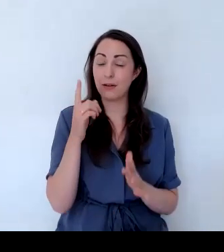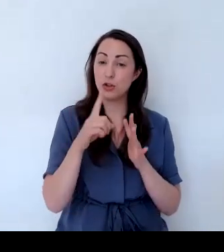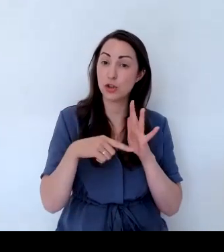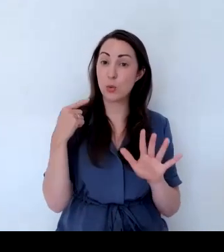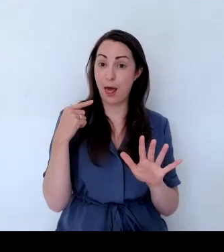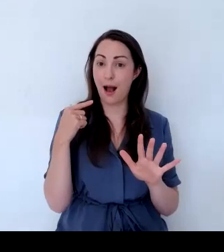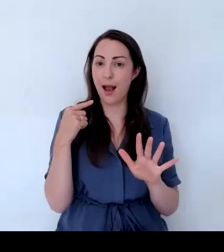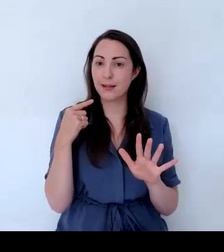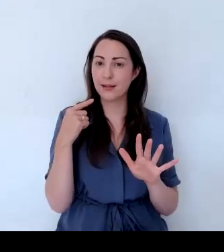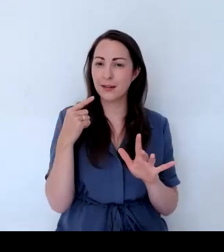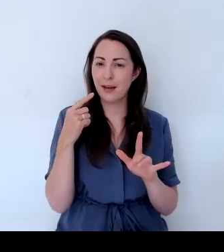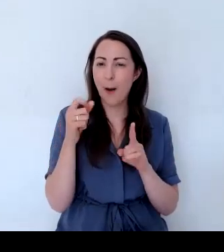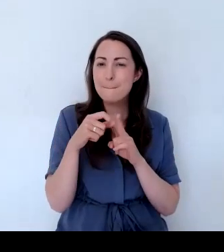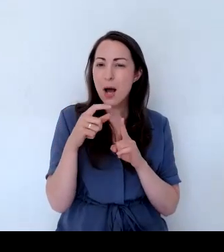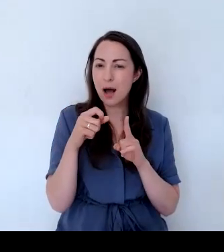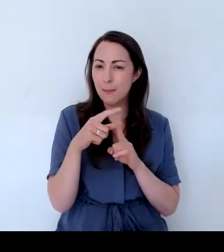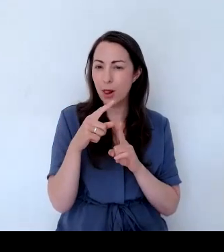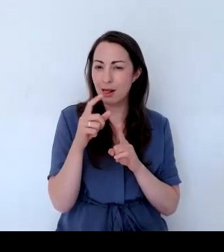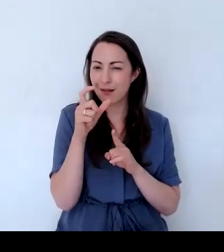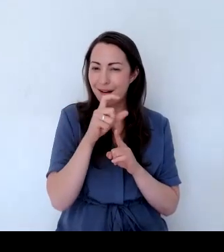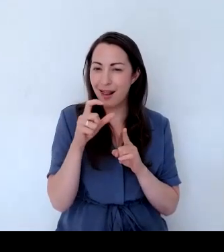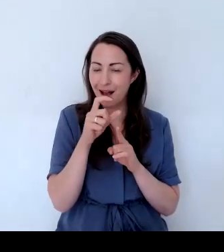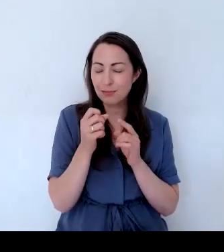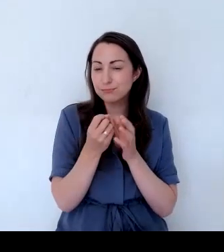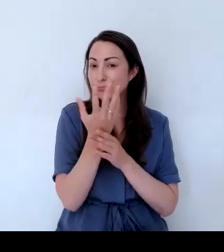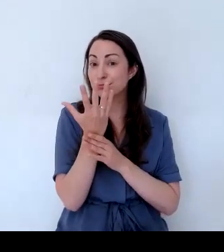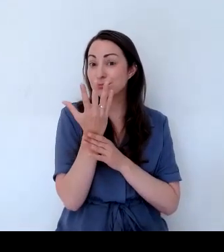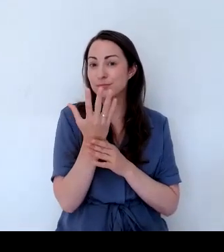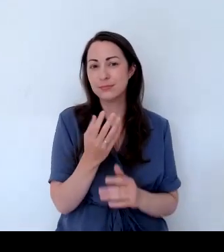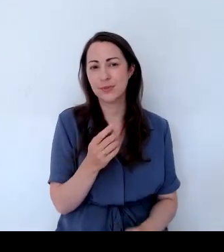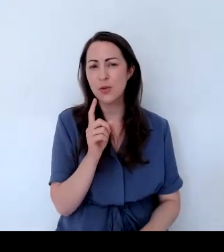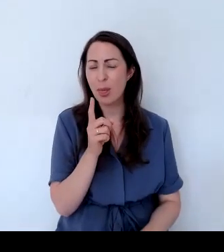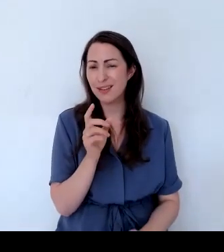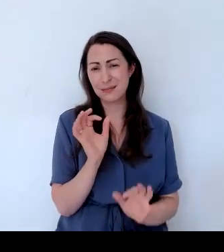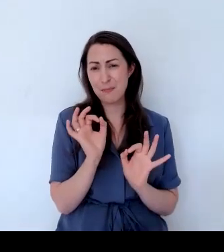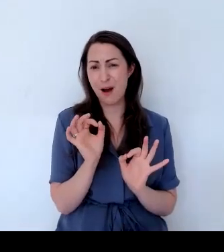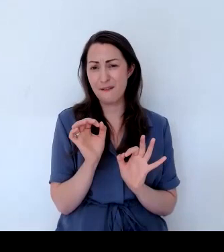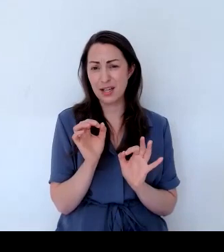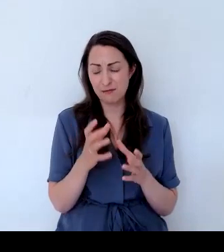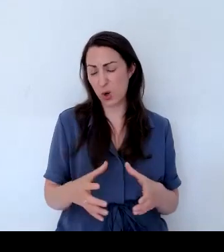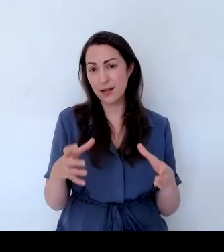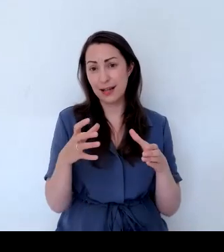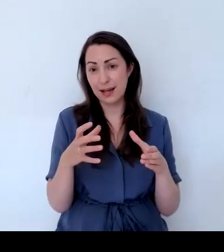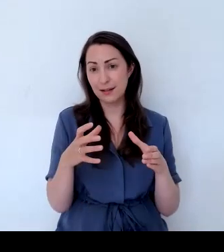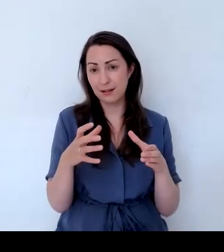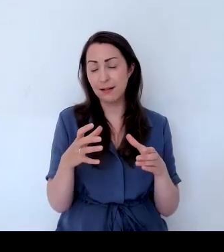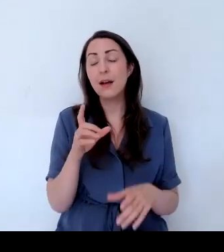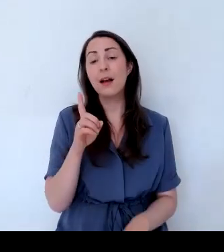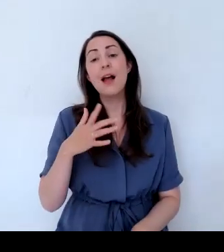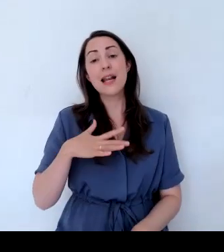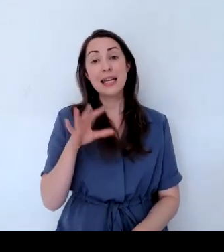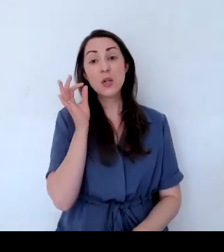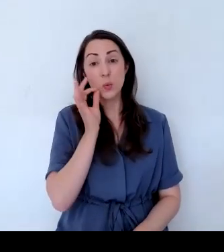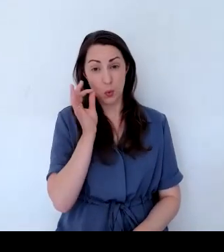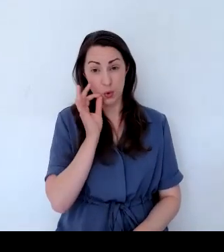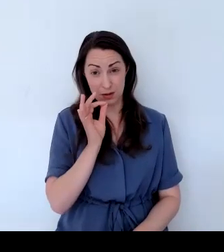So this is a really nice plant to have in this kind of container. doesn't need a bit of water. But this, you know, this